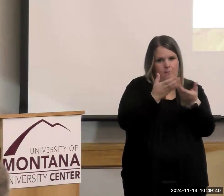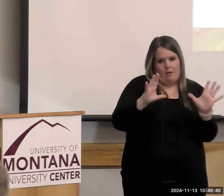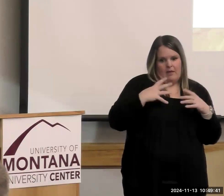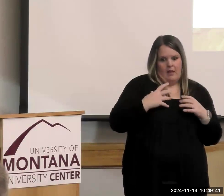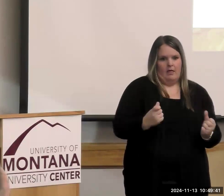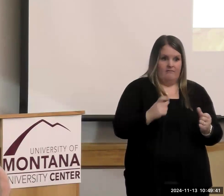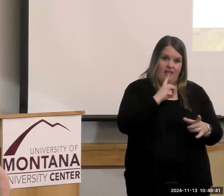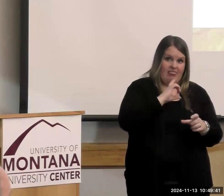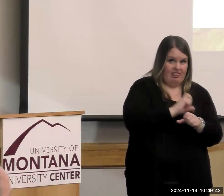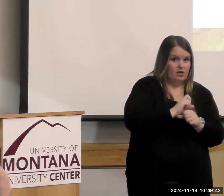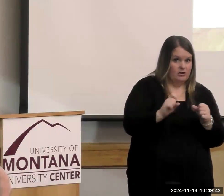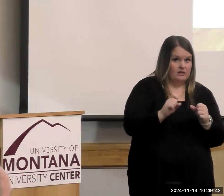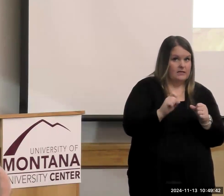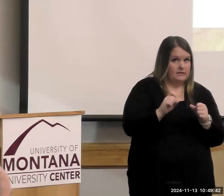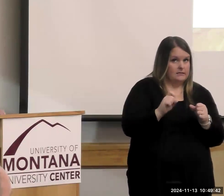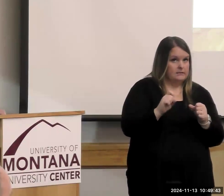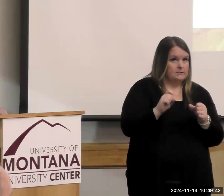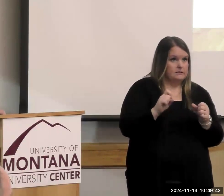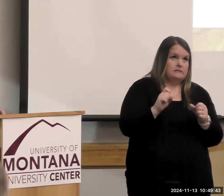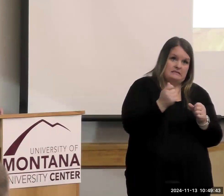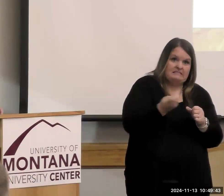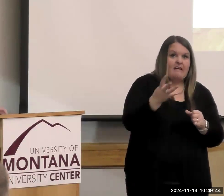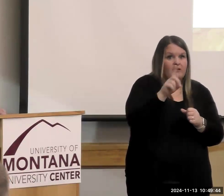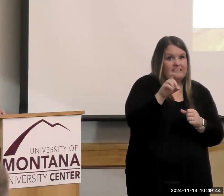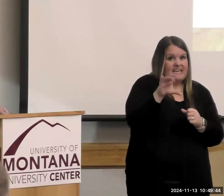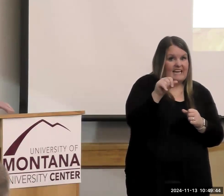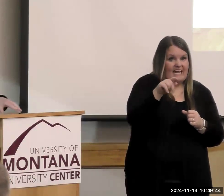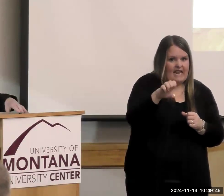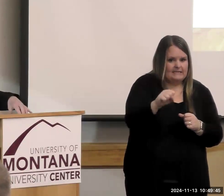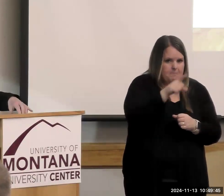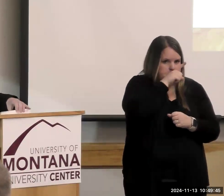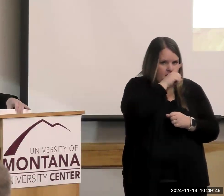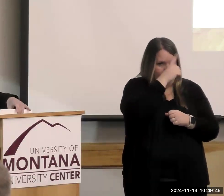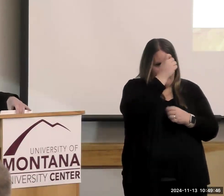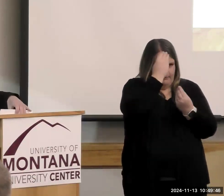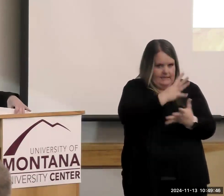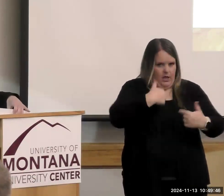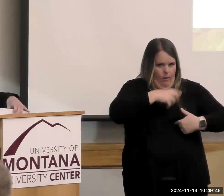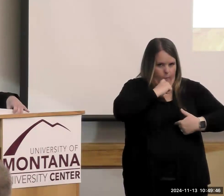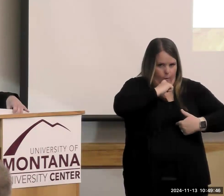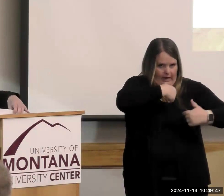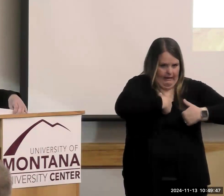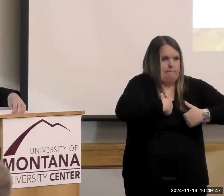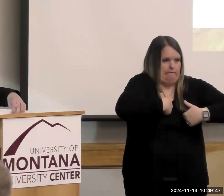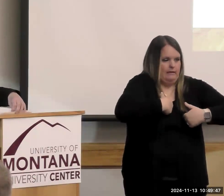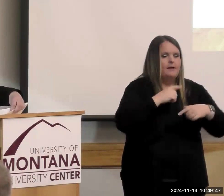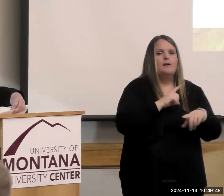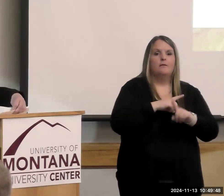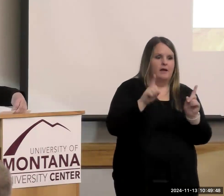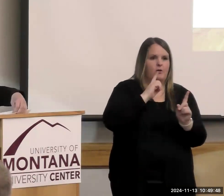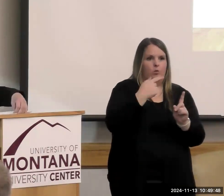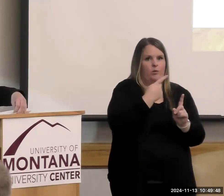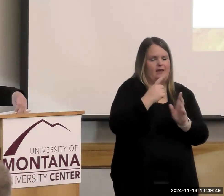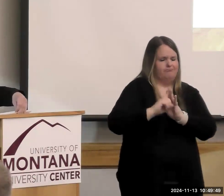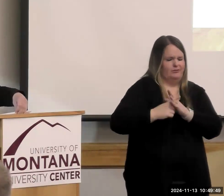literally decades. I won't tell you how many, because it defines my age. But let me tell you, it's from the very start. When the WIC